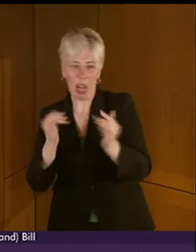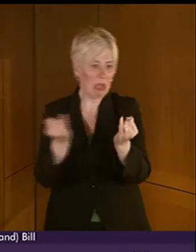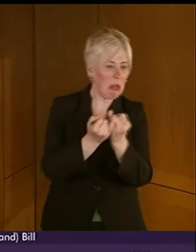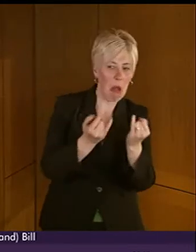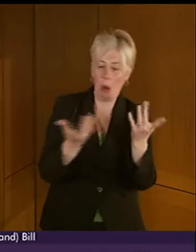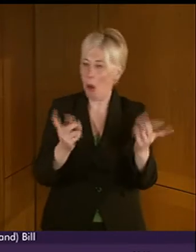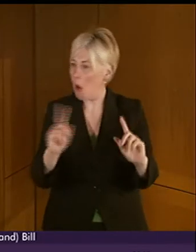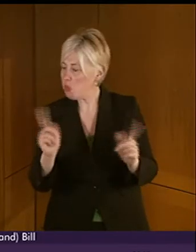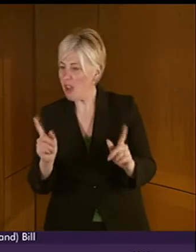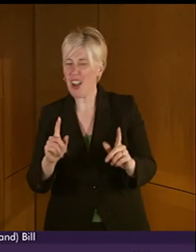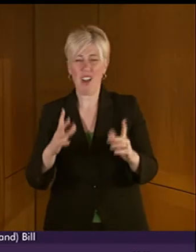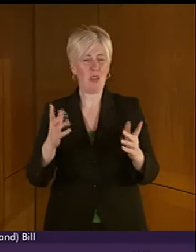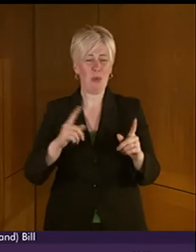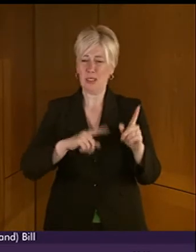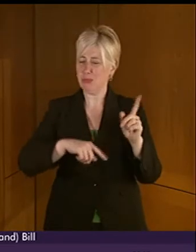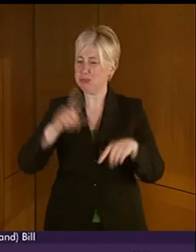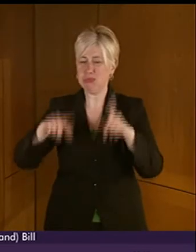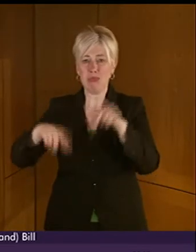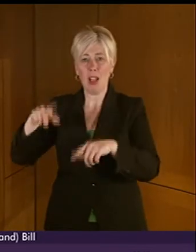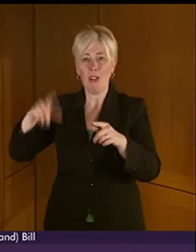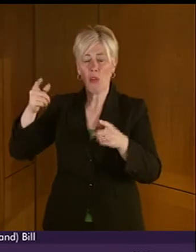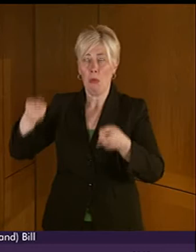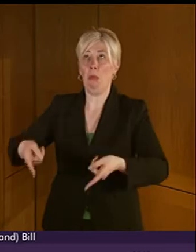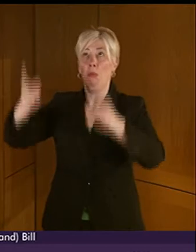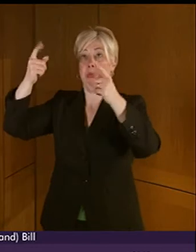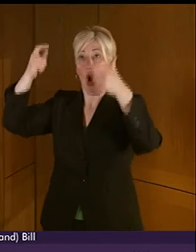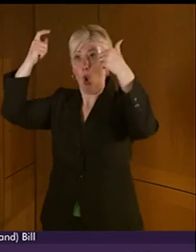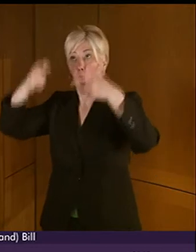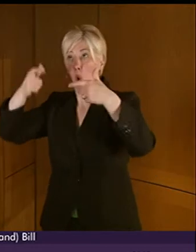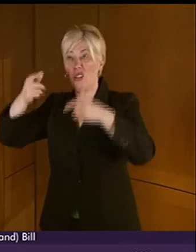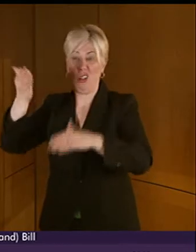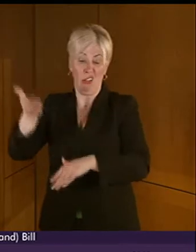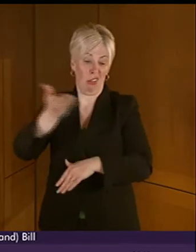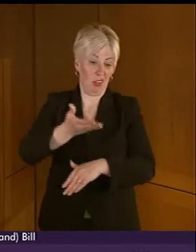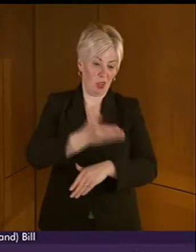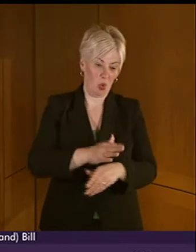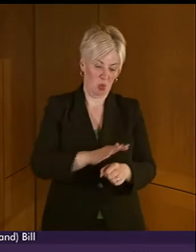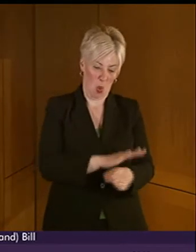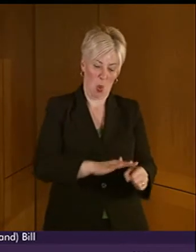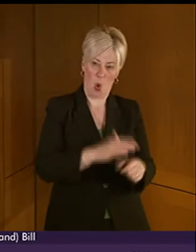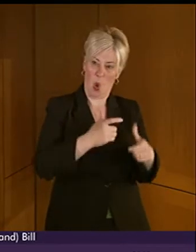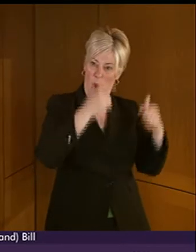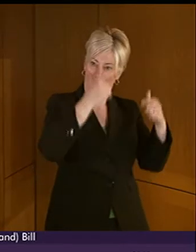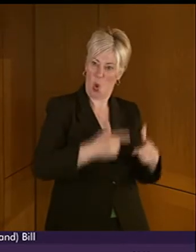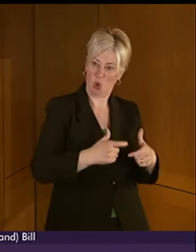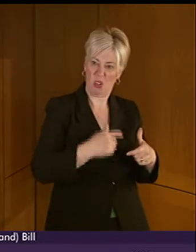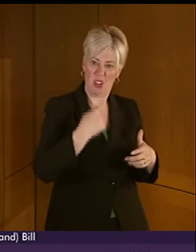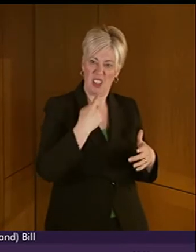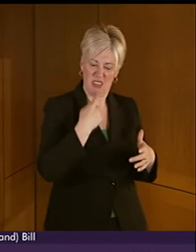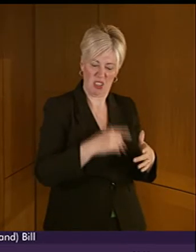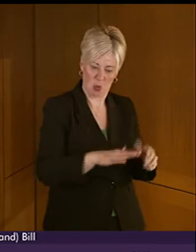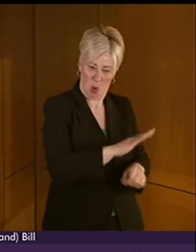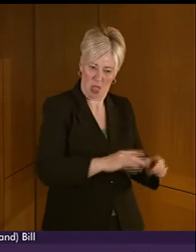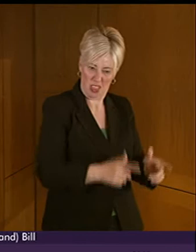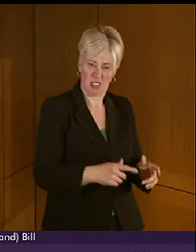way from the court of session to the small claims court, where you might be contesting the fact that your washing machine that you paid